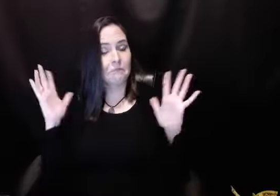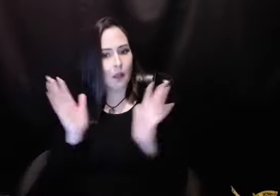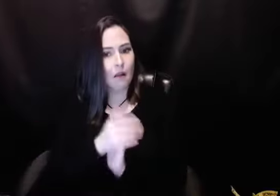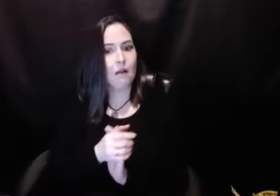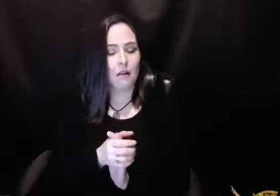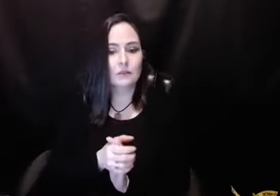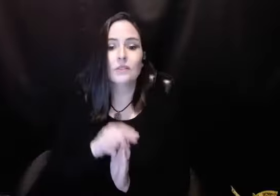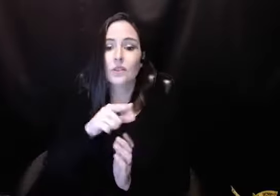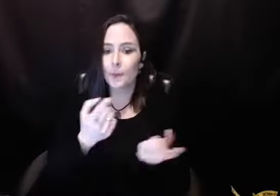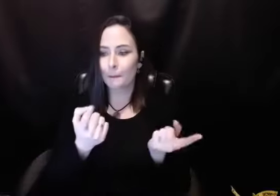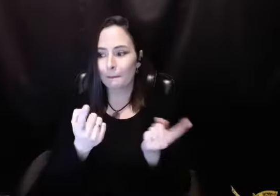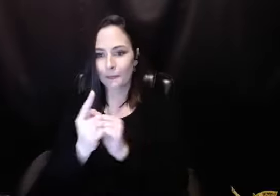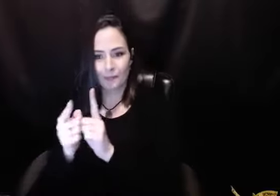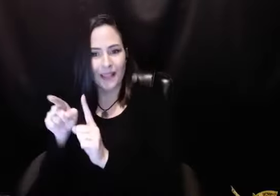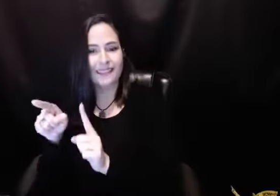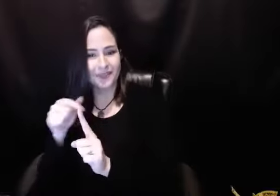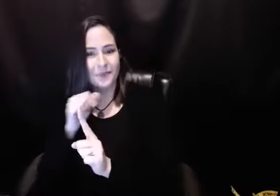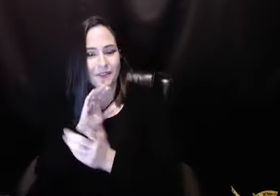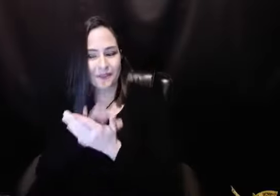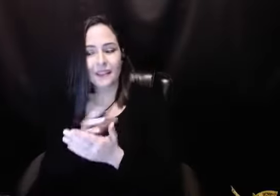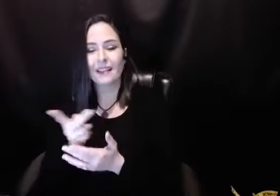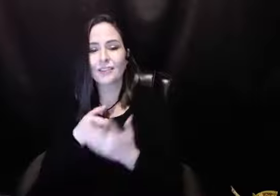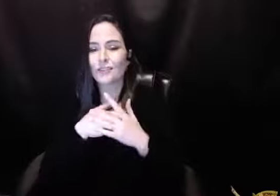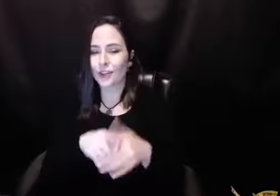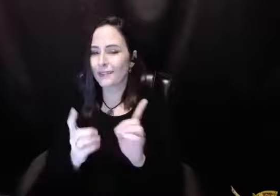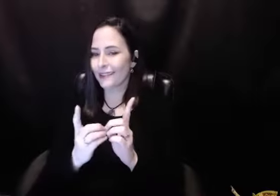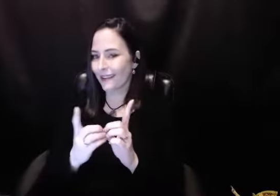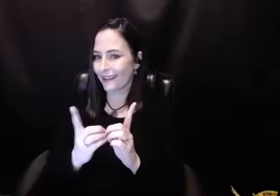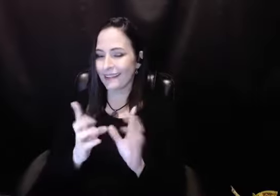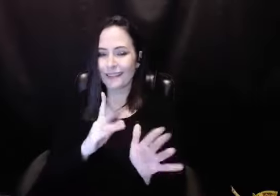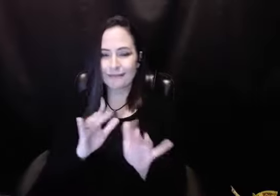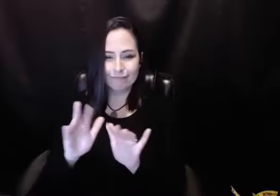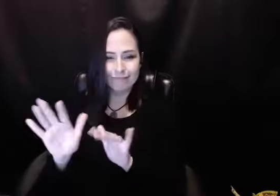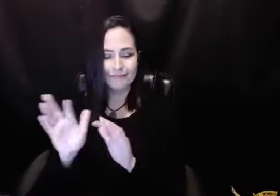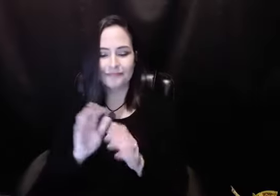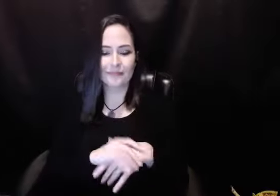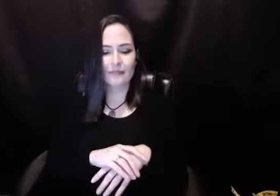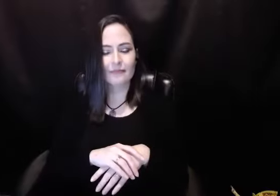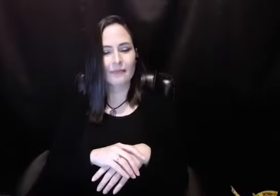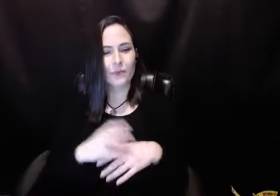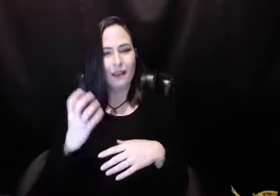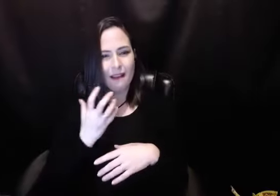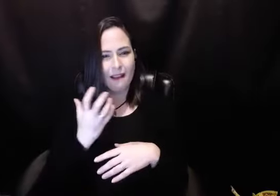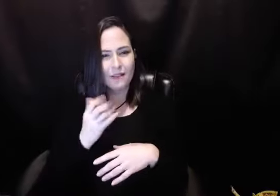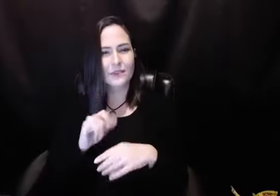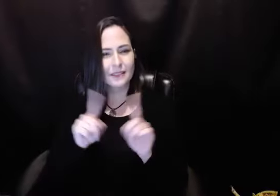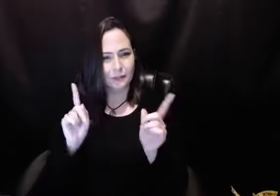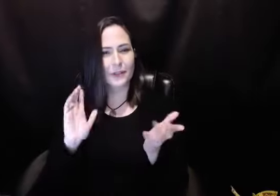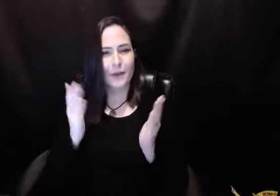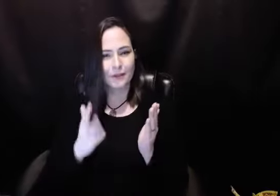choice, not by an assignment. And so that when he did meet this woman and they started going together and what